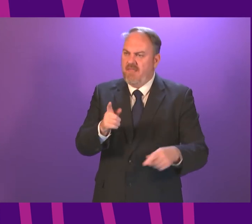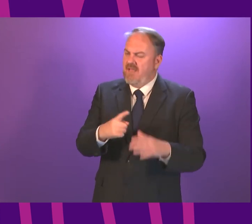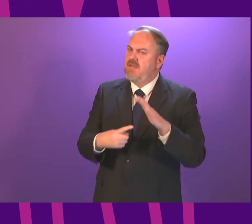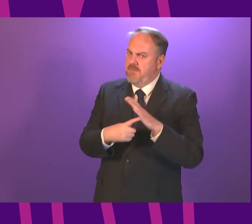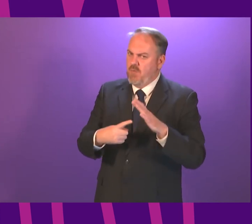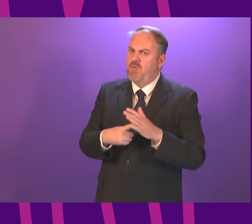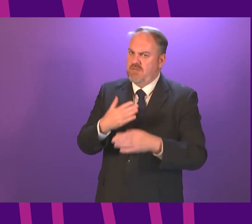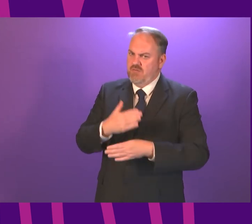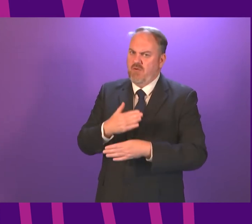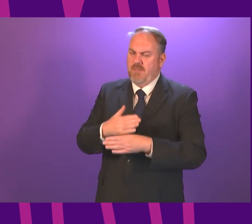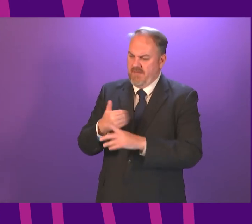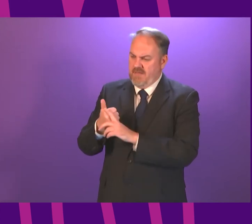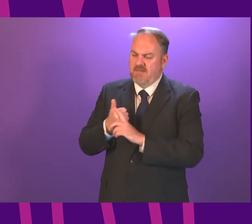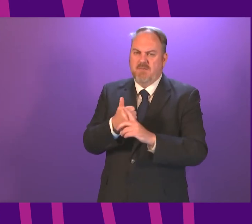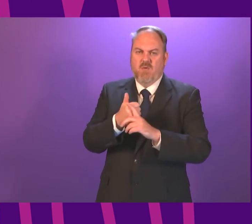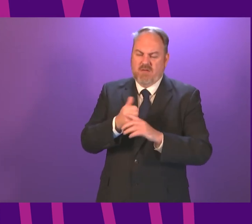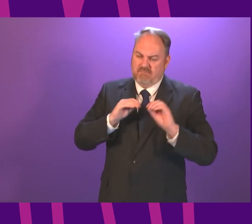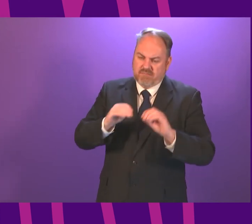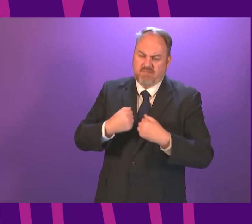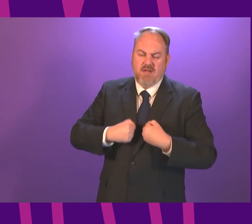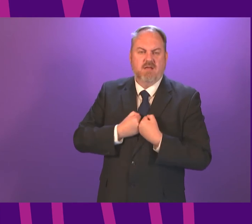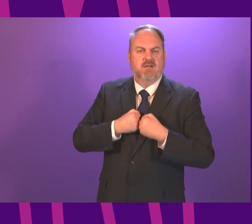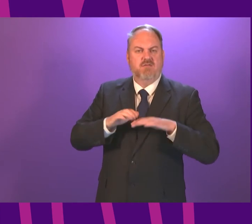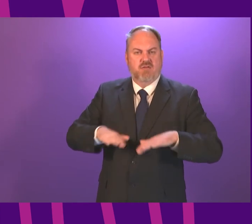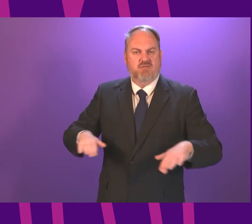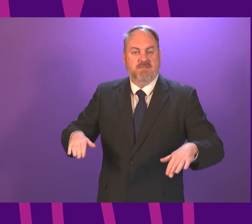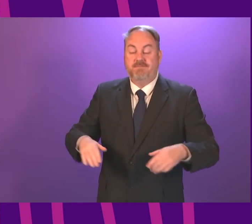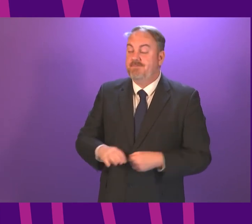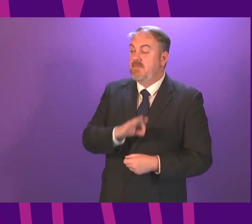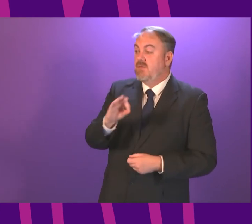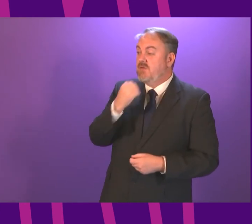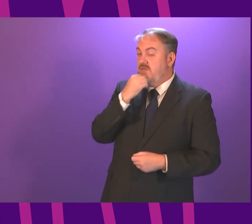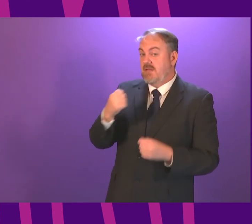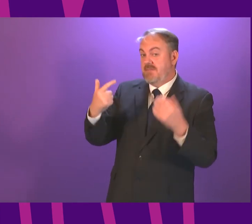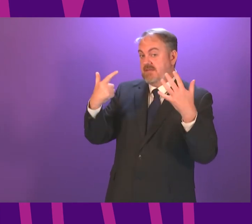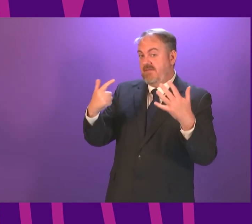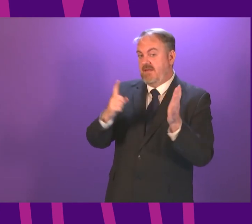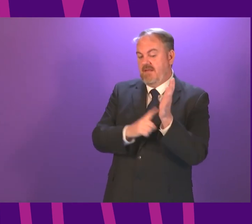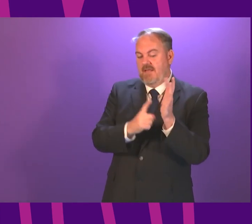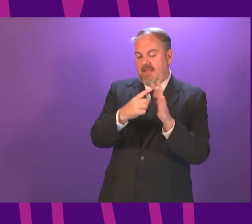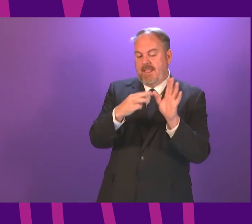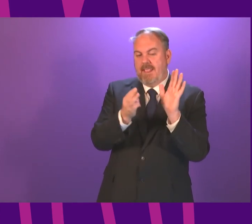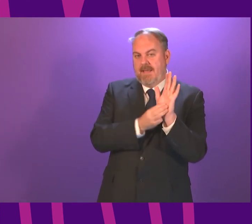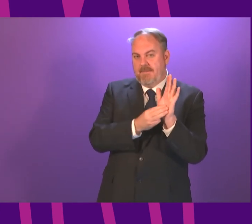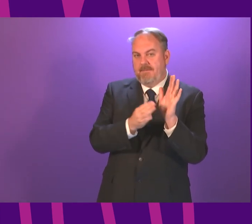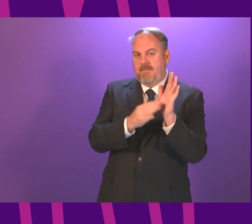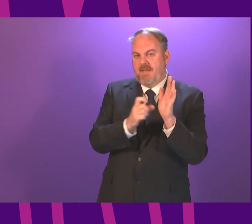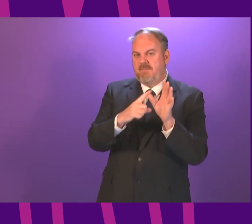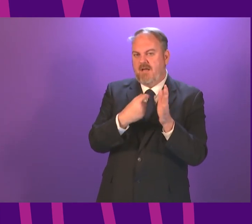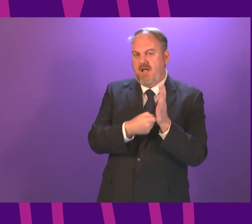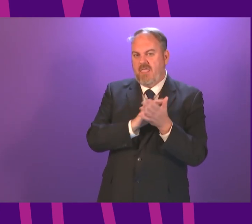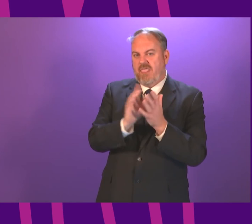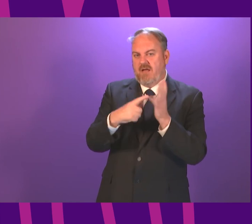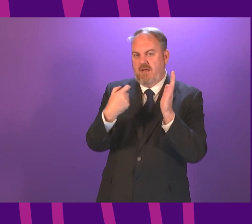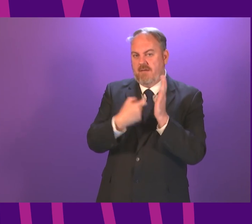important job they perform on behalf of all of us. Question number seven, Liam MacArthur. MacArthur. Thanks very much, Presideing Officer. To ask the